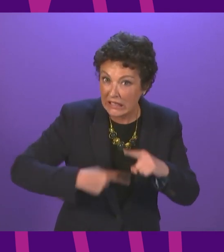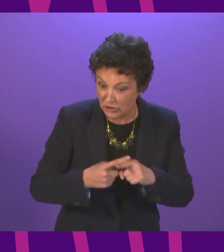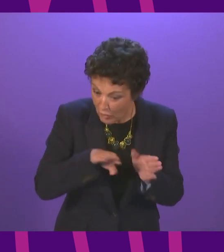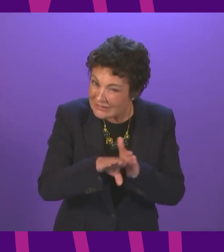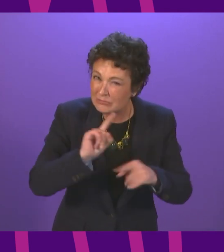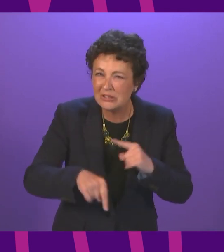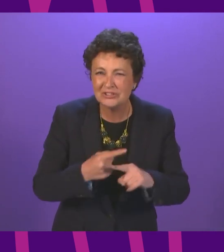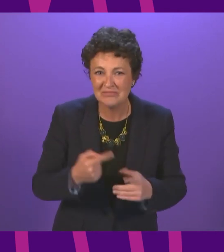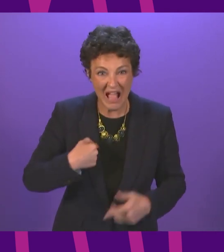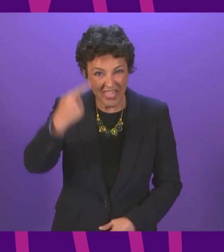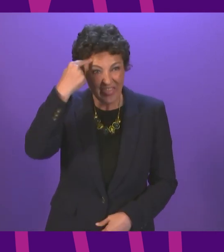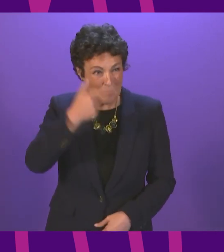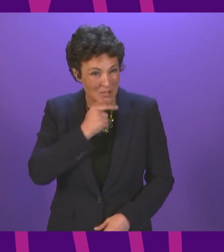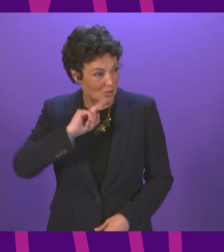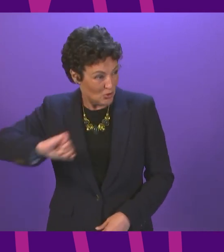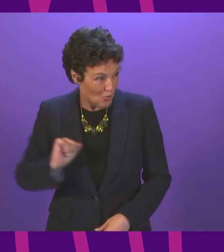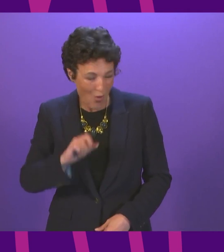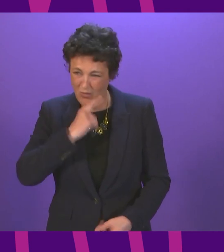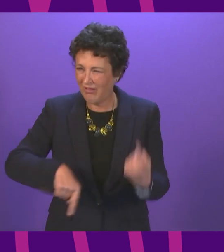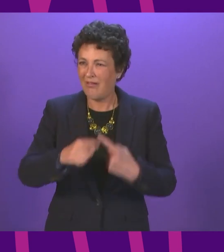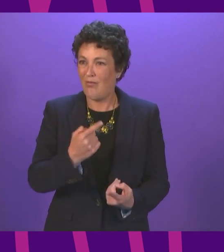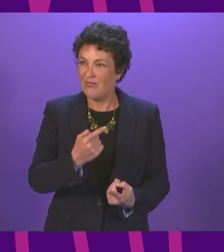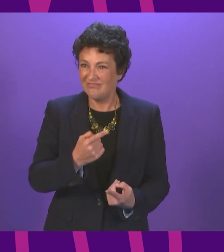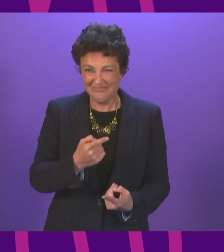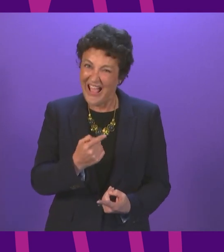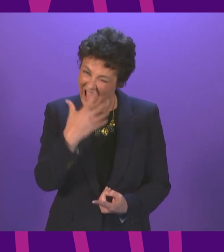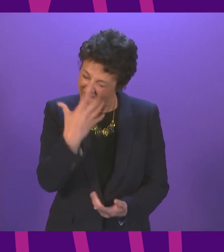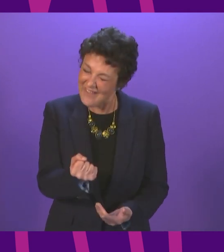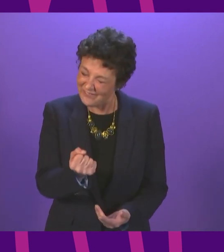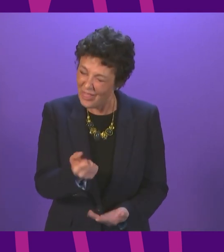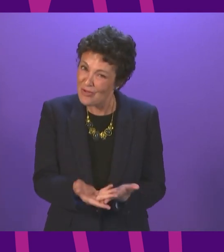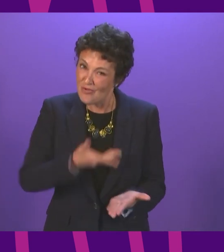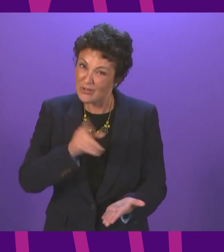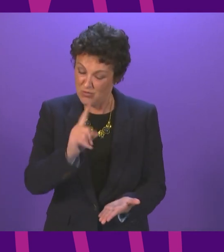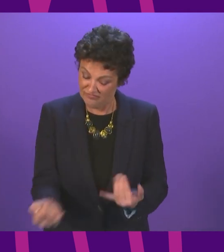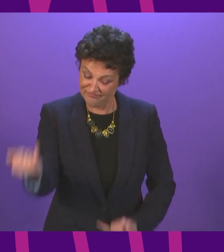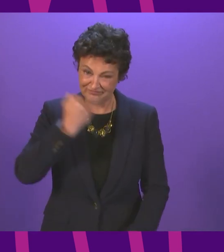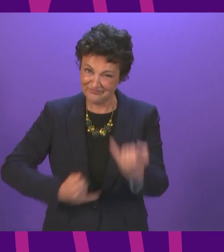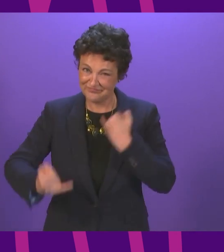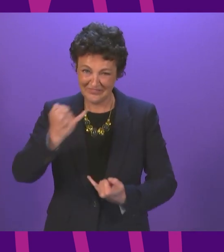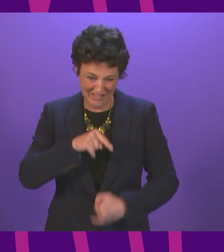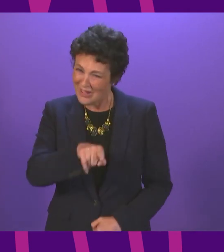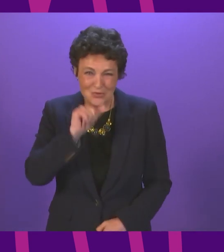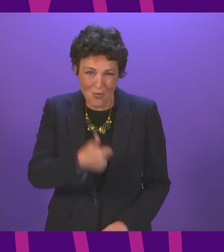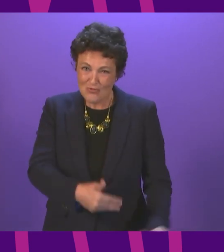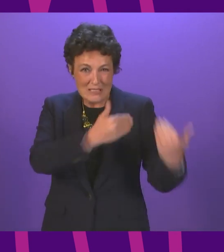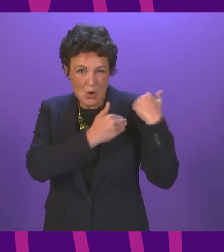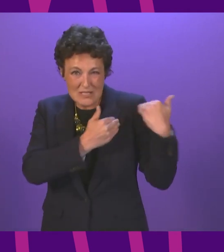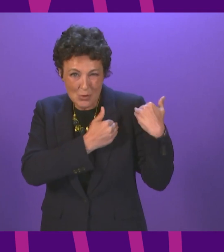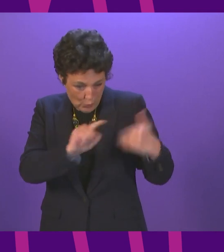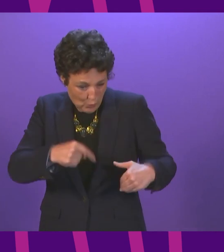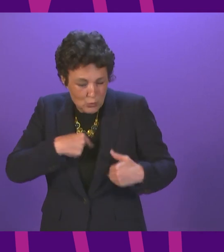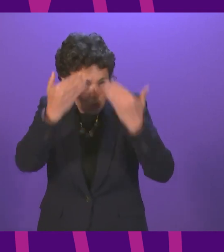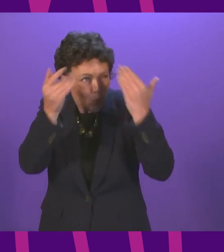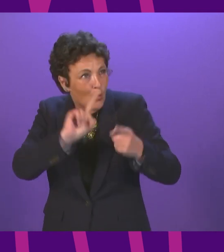exams next year, then I think people across the country would be right to criticise me for doing that. That would not be the responsible, considered thing